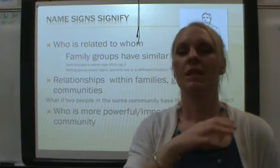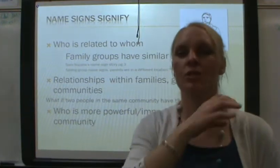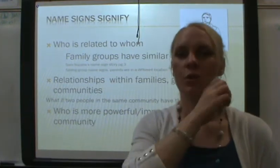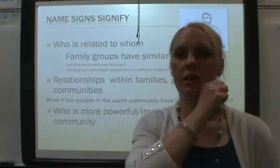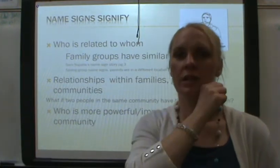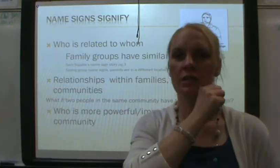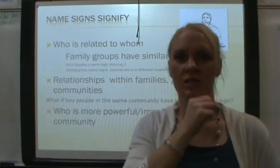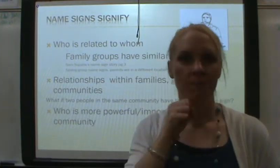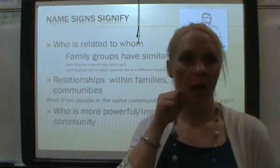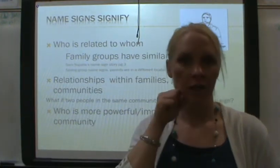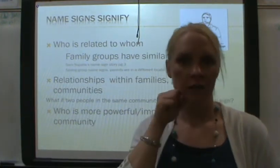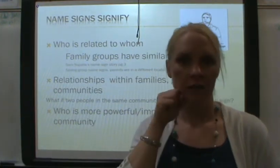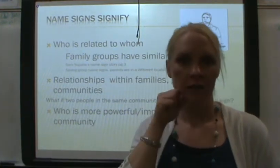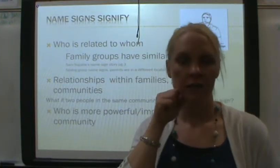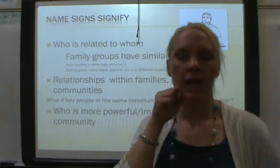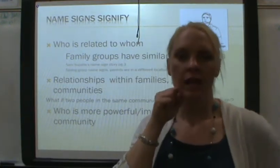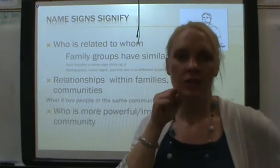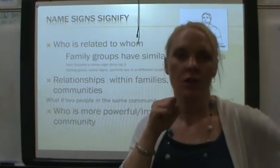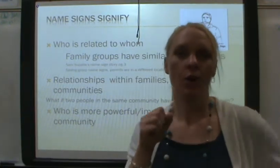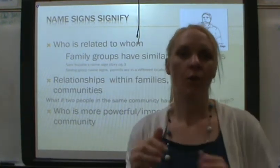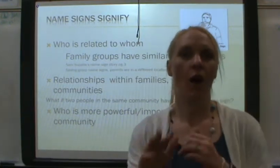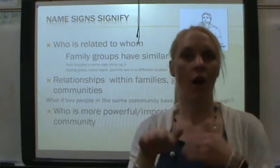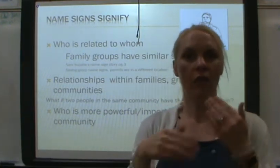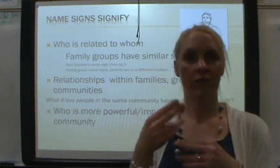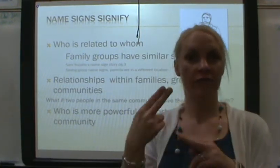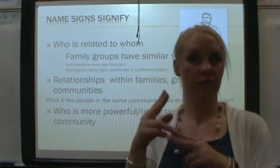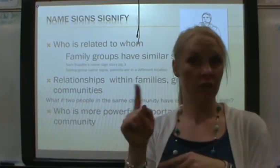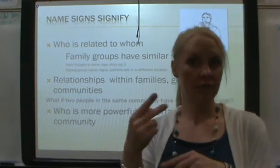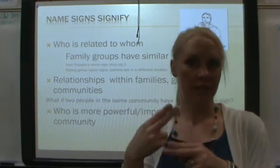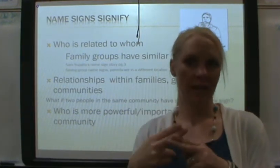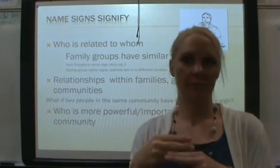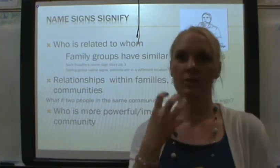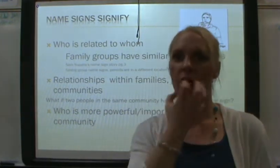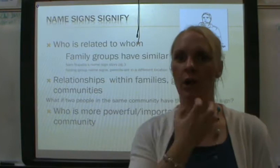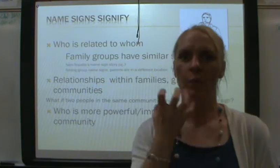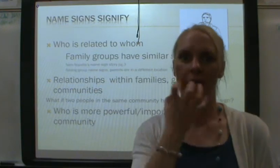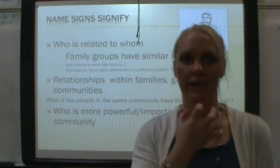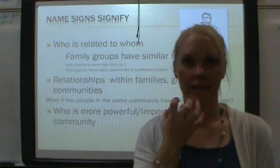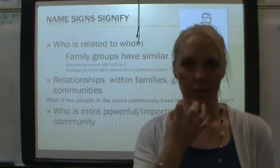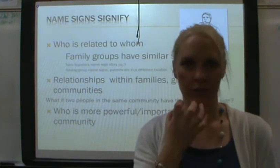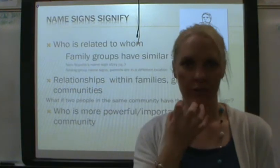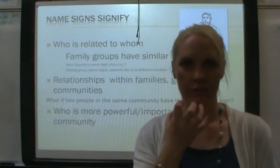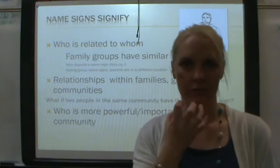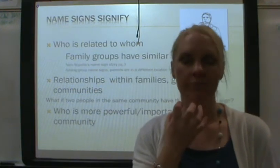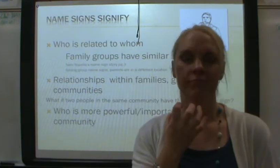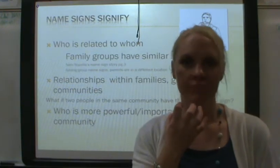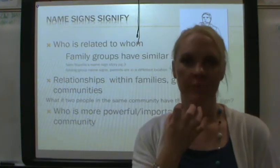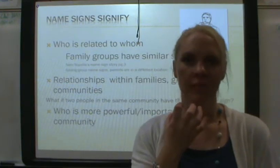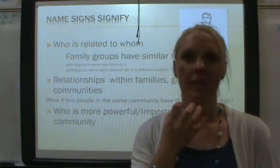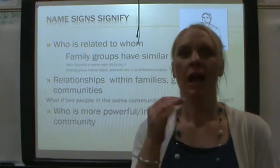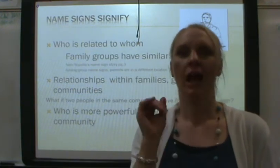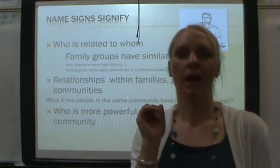So, the Supala. And so, all the first names are right here. Um,